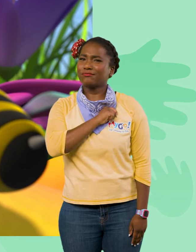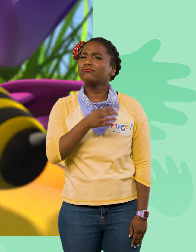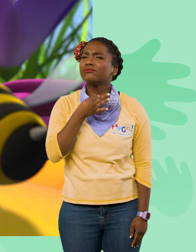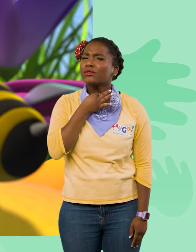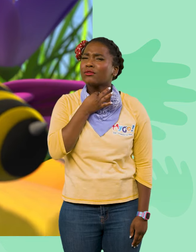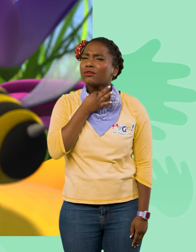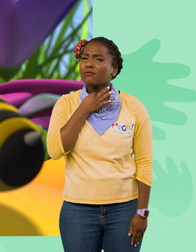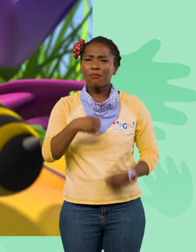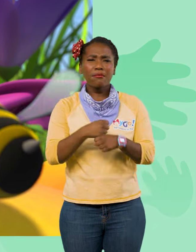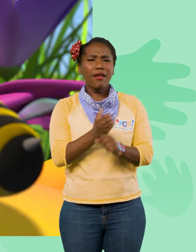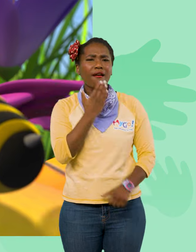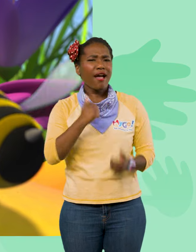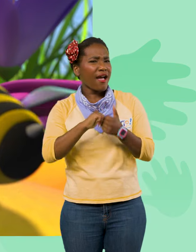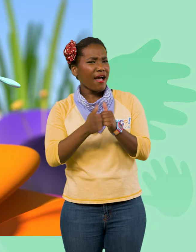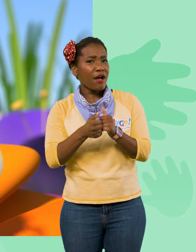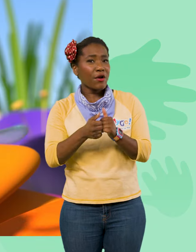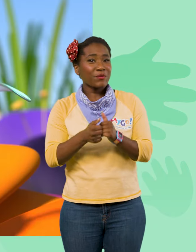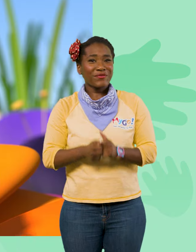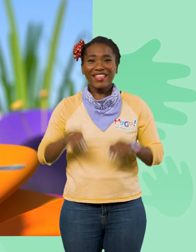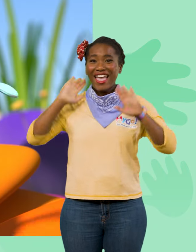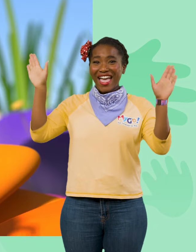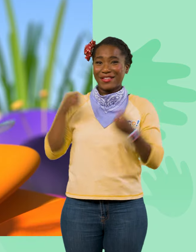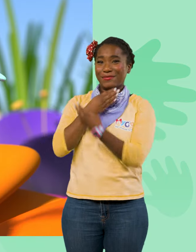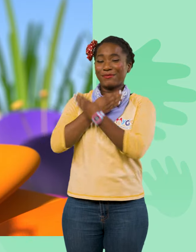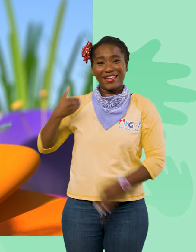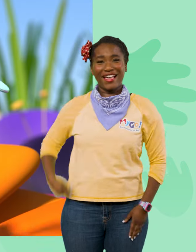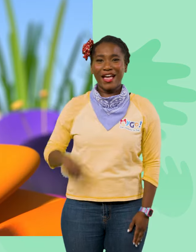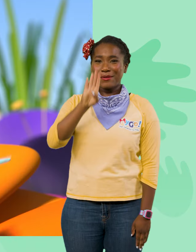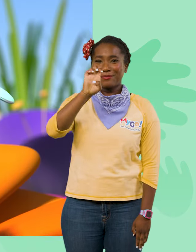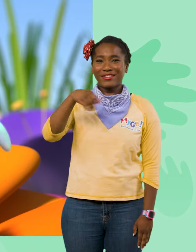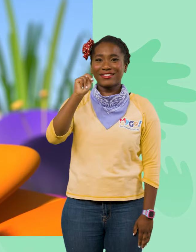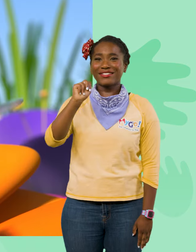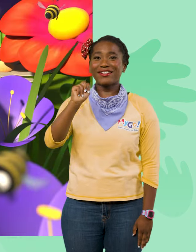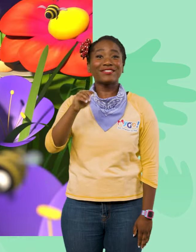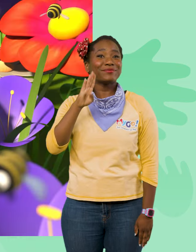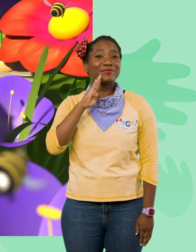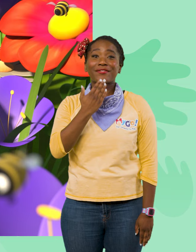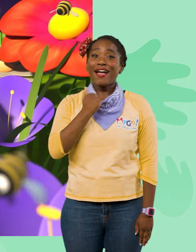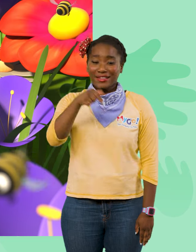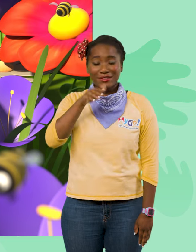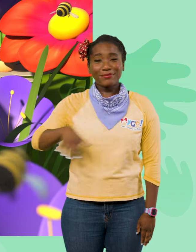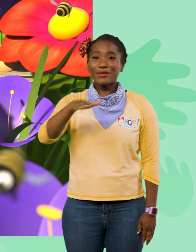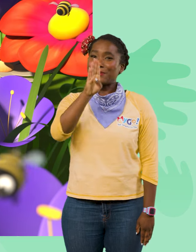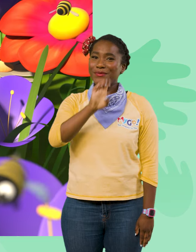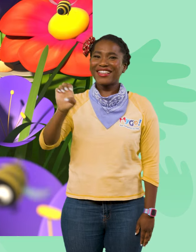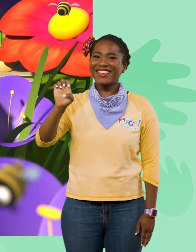wondering how you make honey. Hey, Blippi. I'm Bijon. Honey, huh? This is the place to be. So,